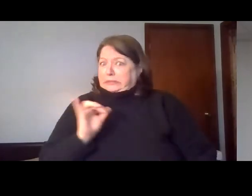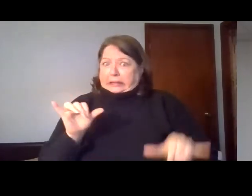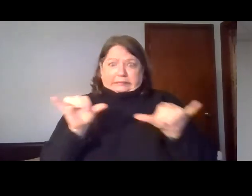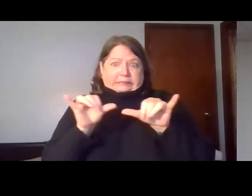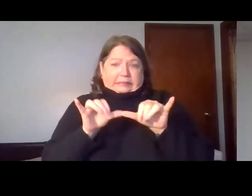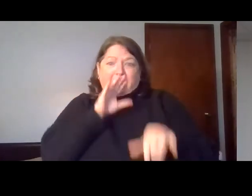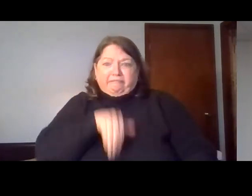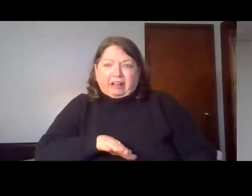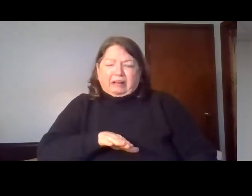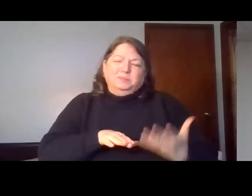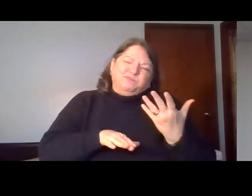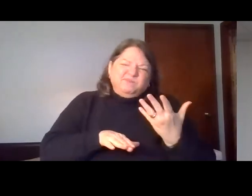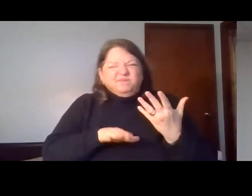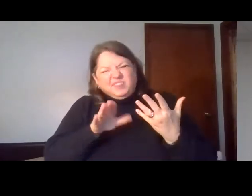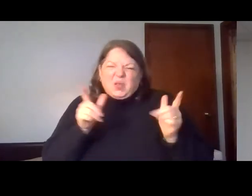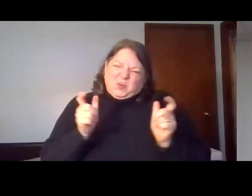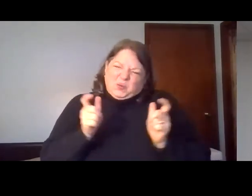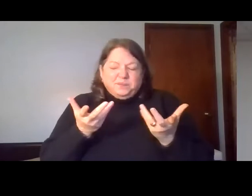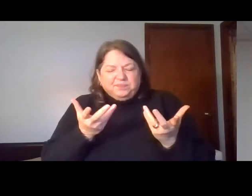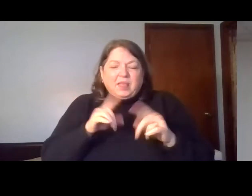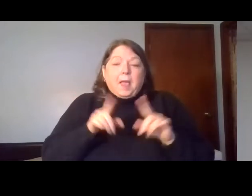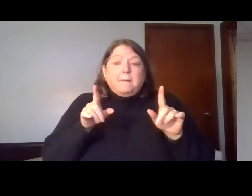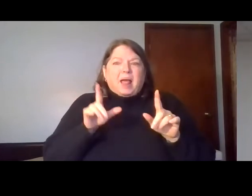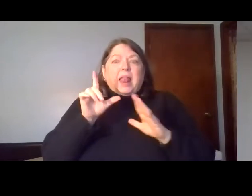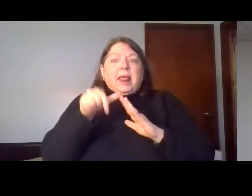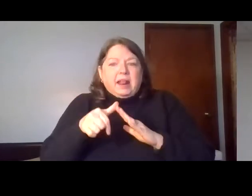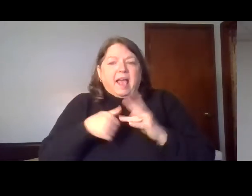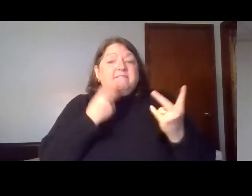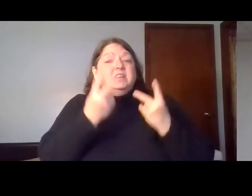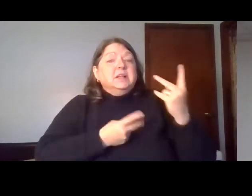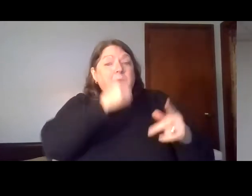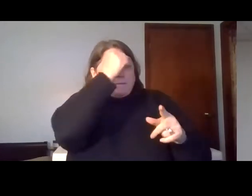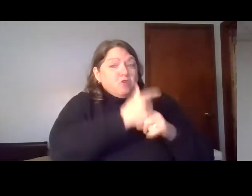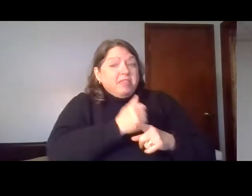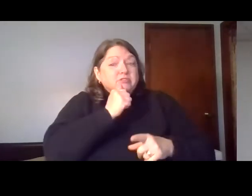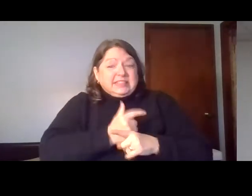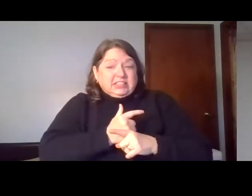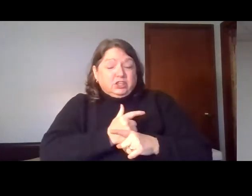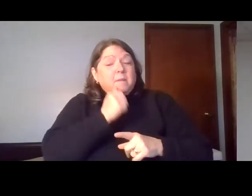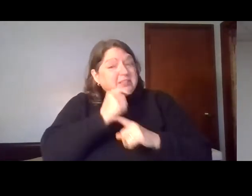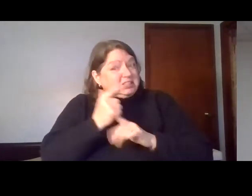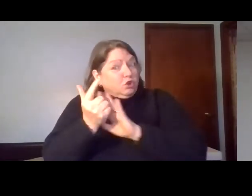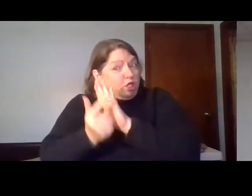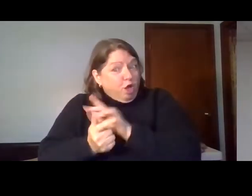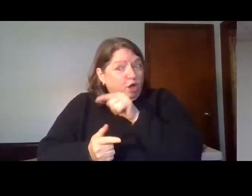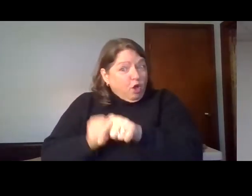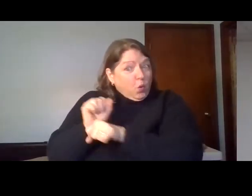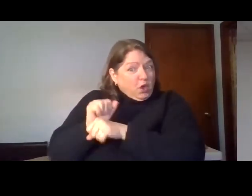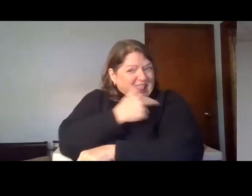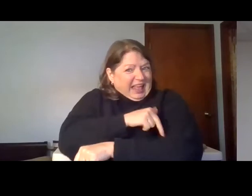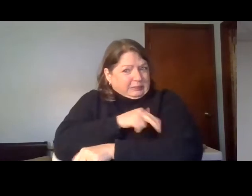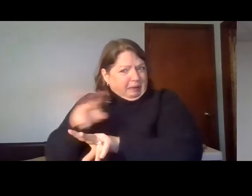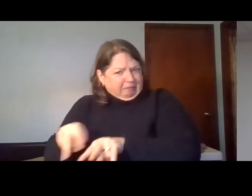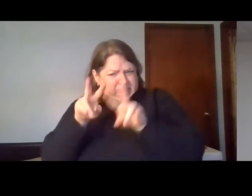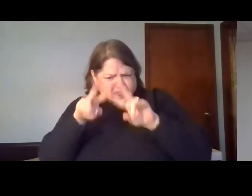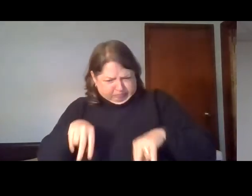not quite, but you know what I mean. And a few days later, I went to see my brother and sister-in-law, and she worked at a hospital, and she looked at my knee and told me that I